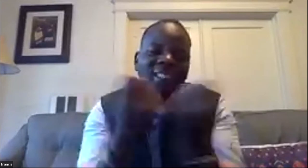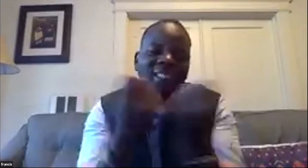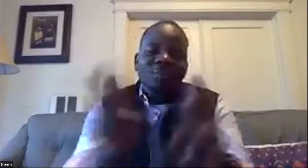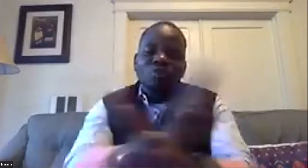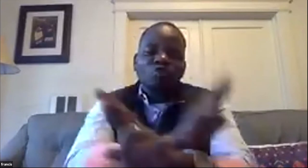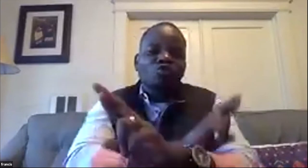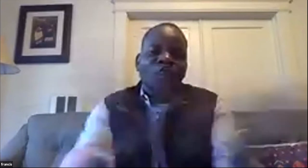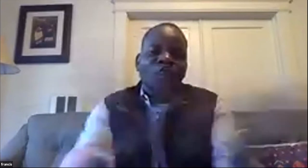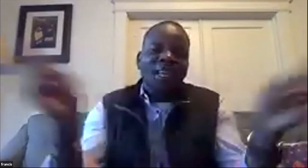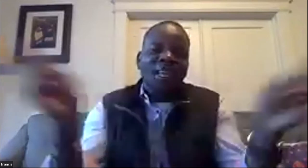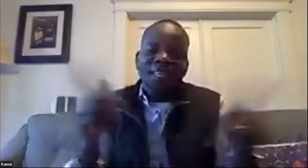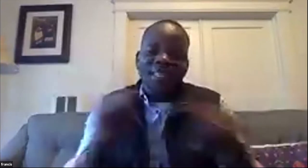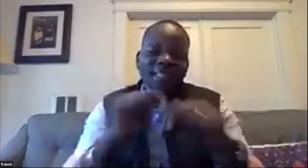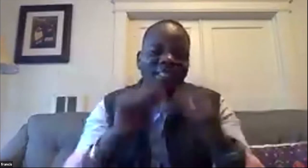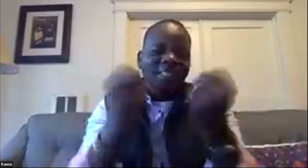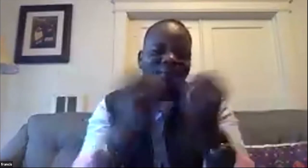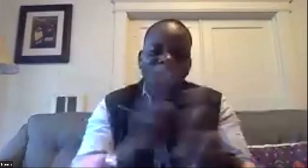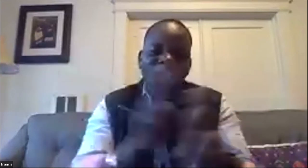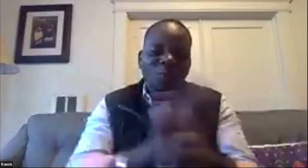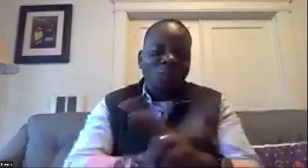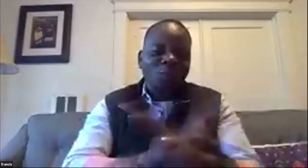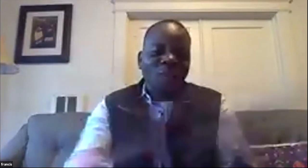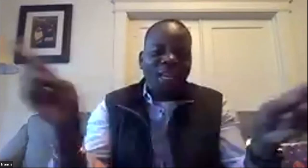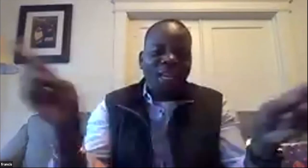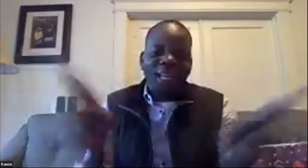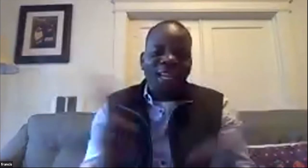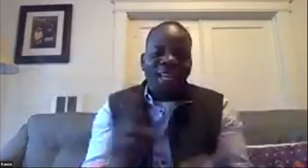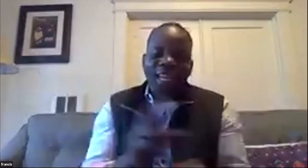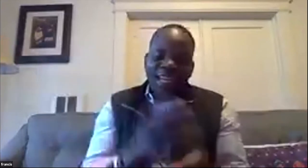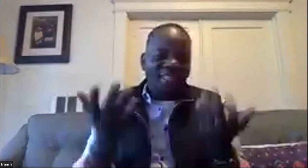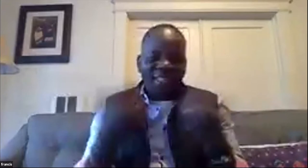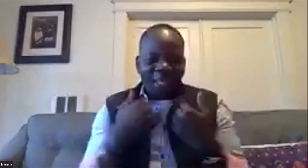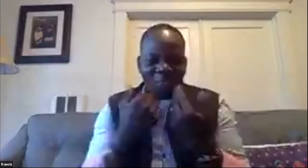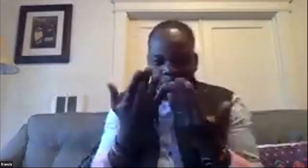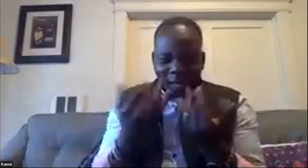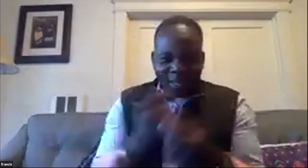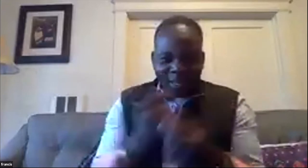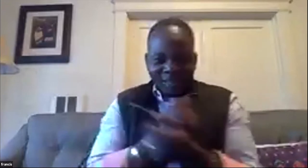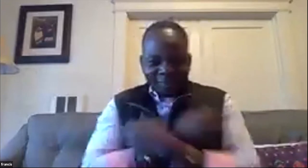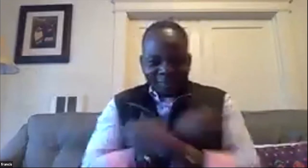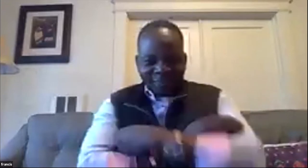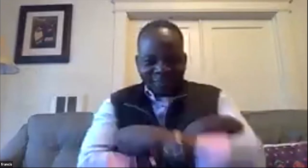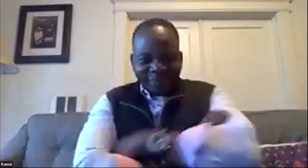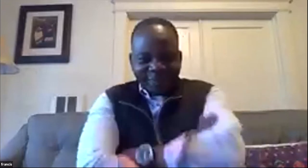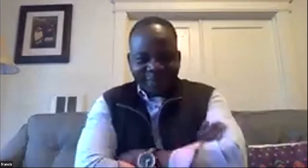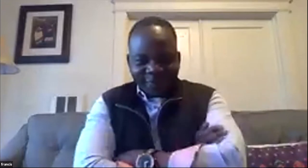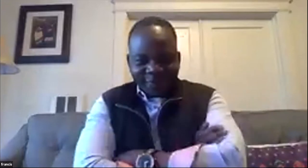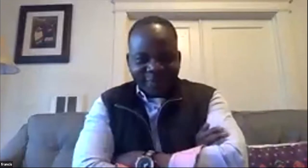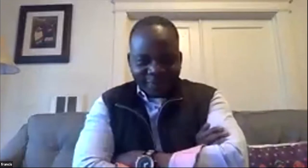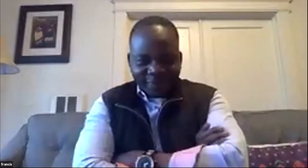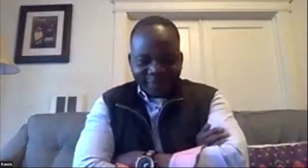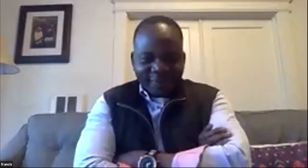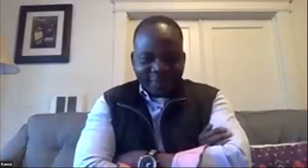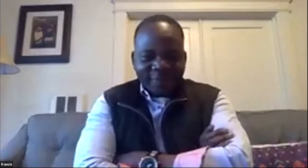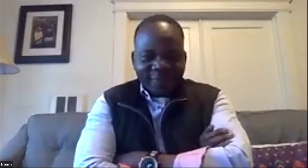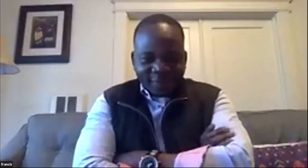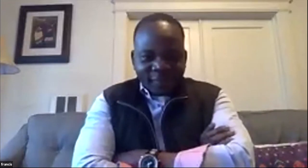vitally vitally important that you have you know good managers like we had you know in the community to run these